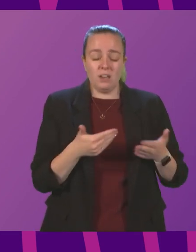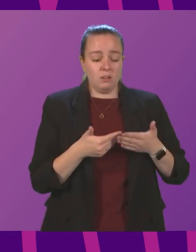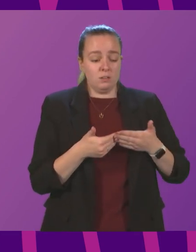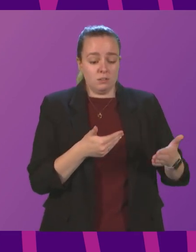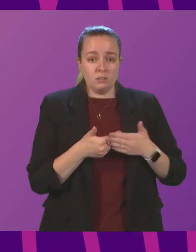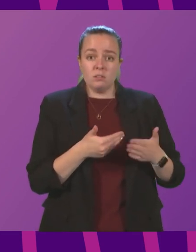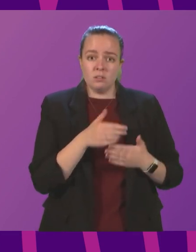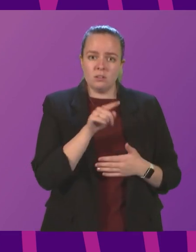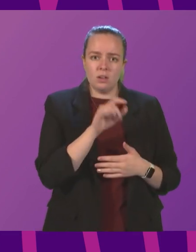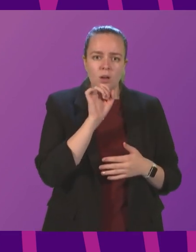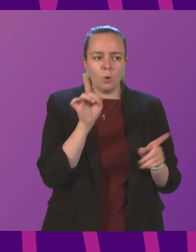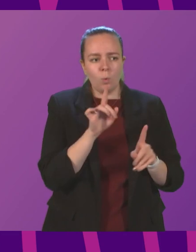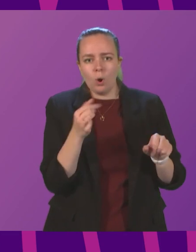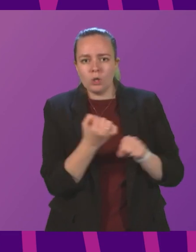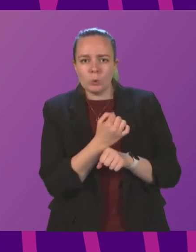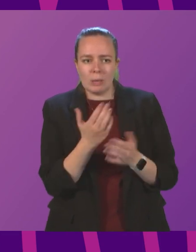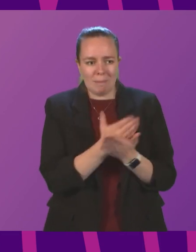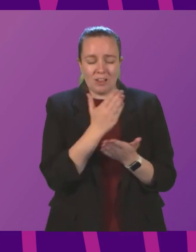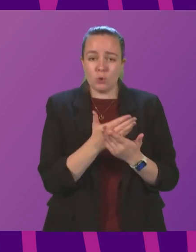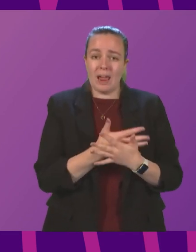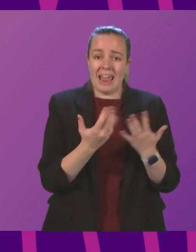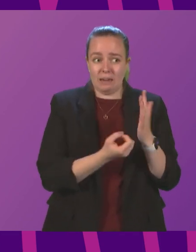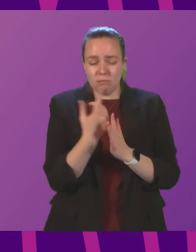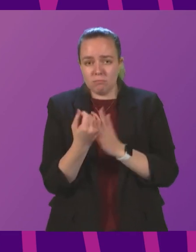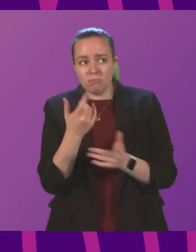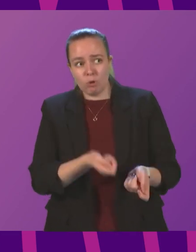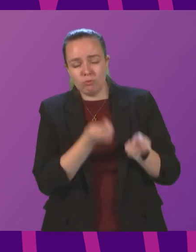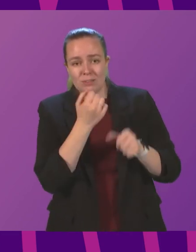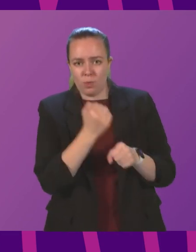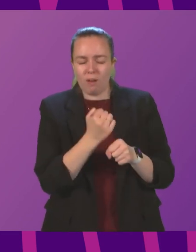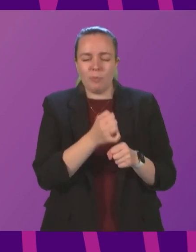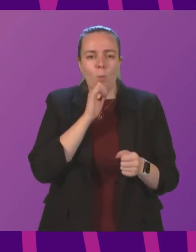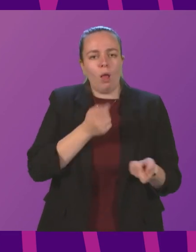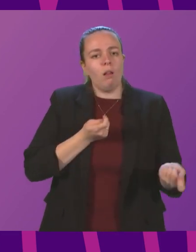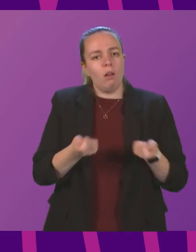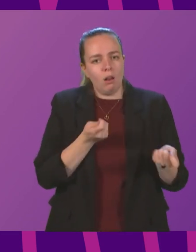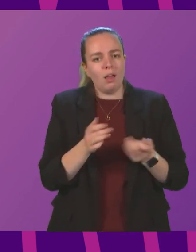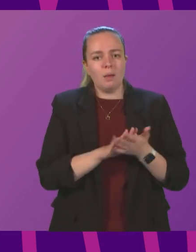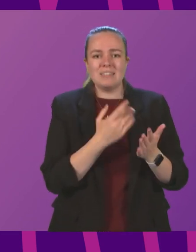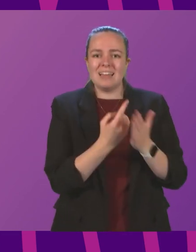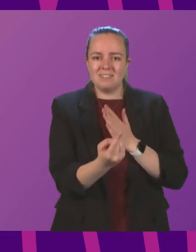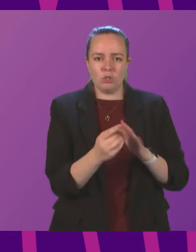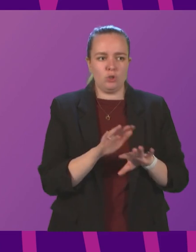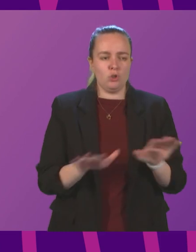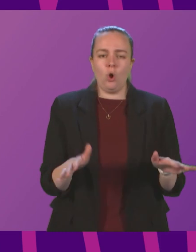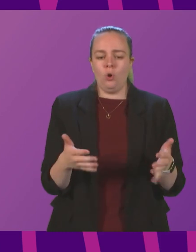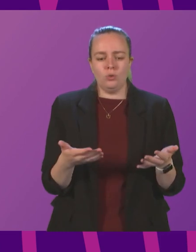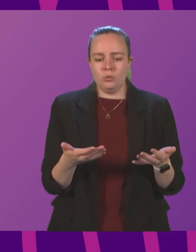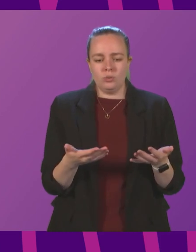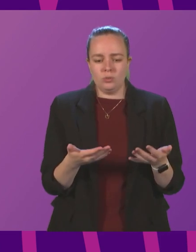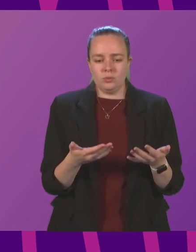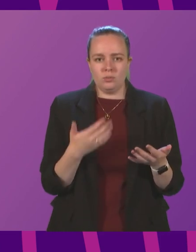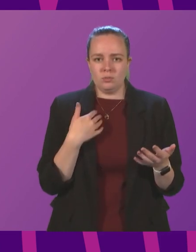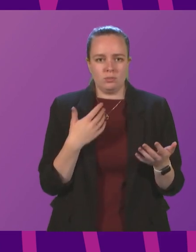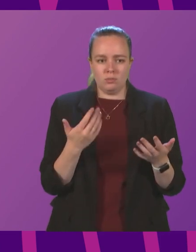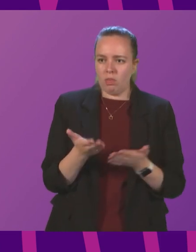will he undertake to ensure any such cases raised with the government will be dealt with so that individuals aren't being left going